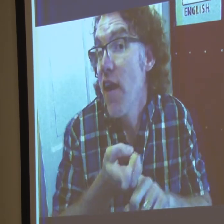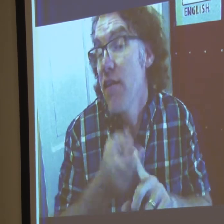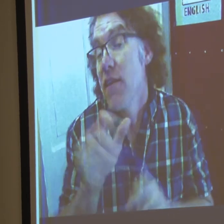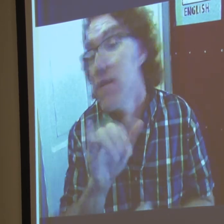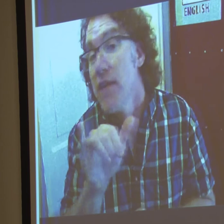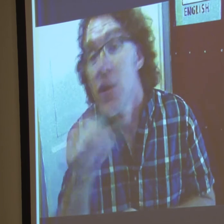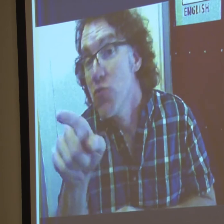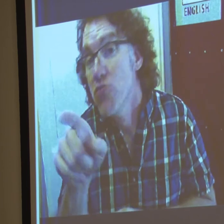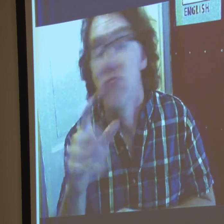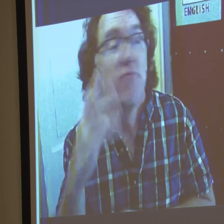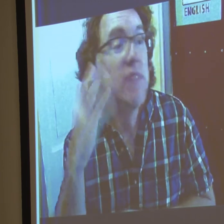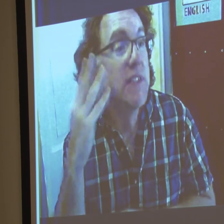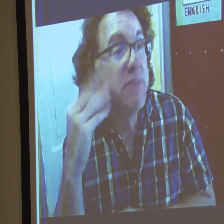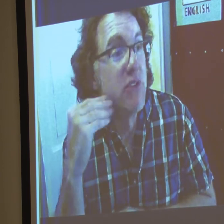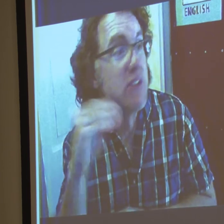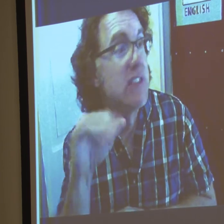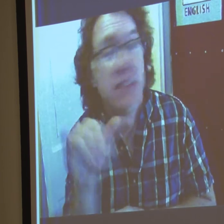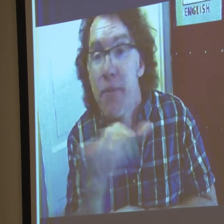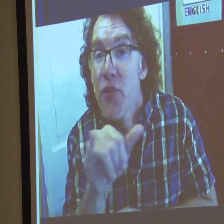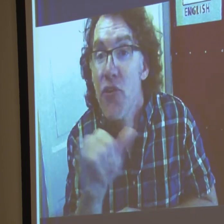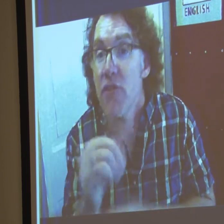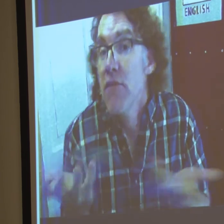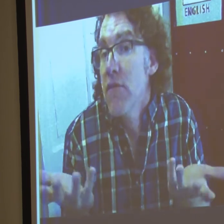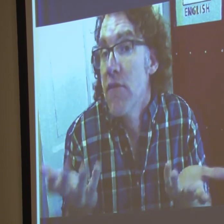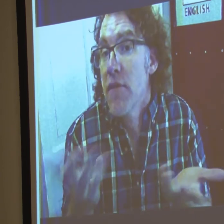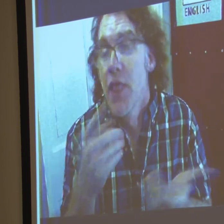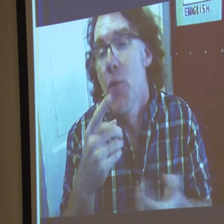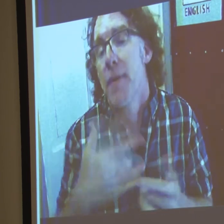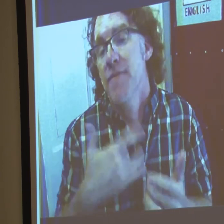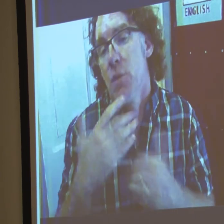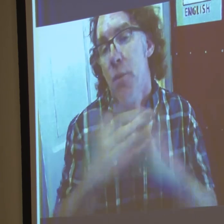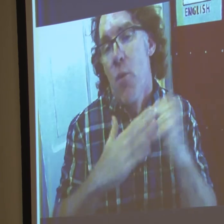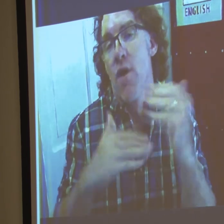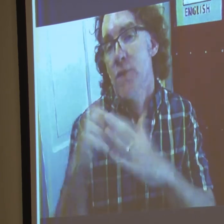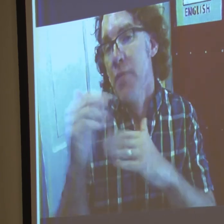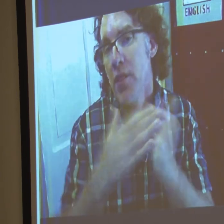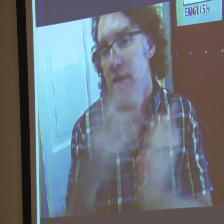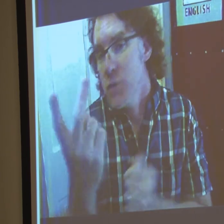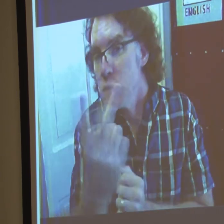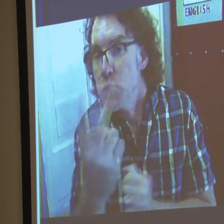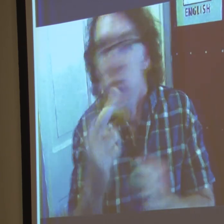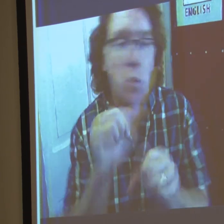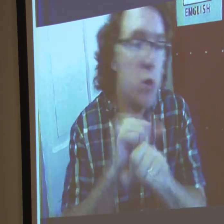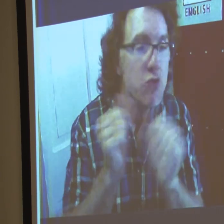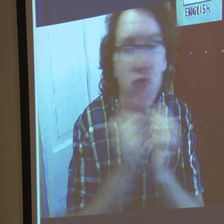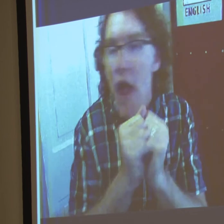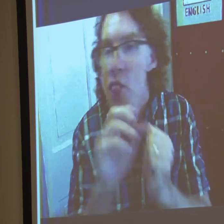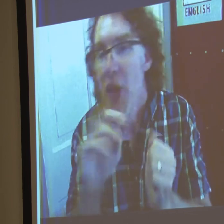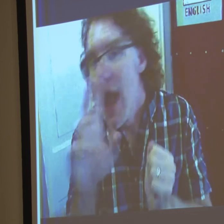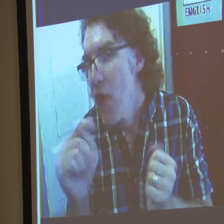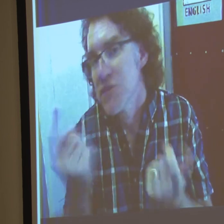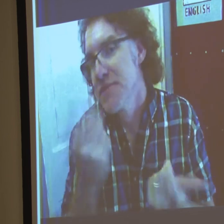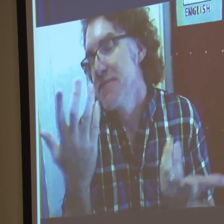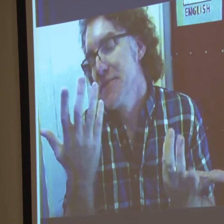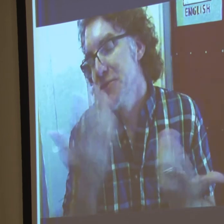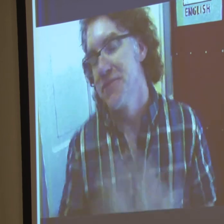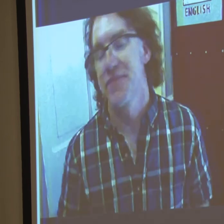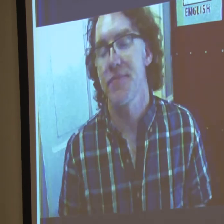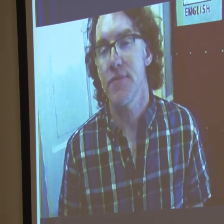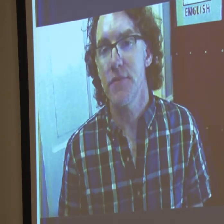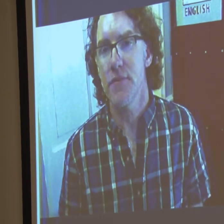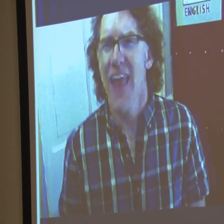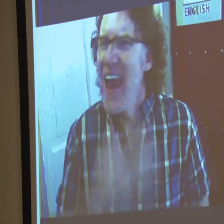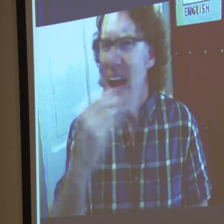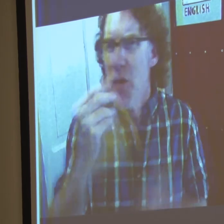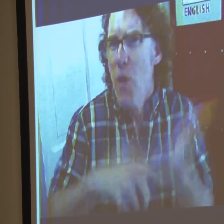one deaf friend or one hard of hearing friend that has a similar experience to you and that will be your comfort zone.